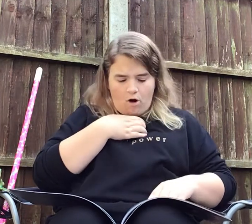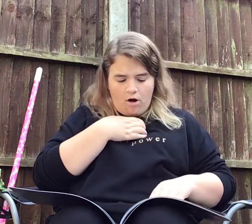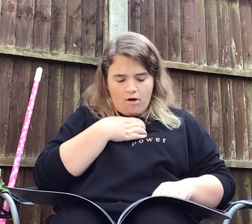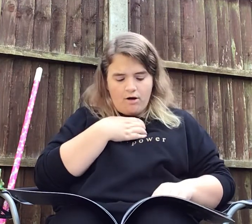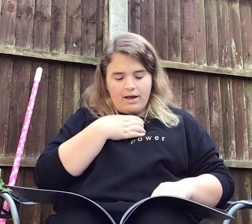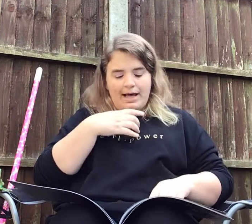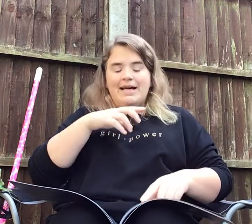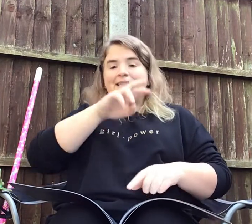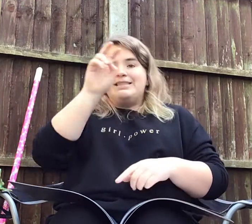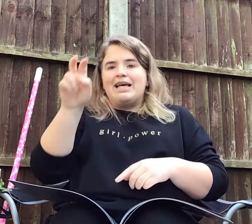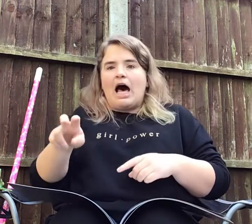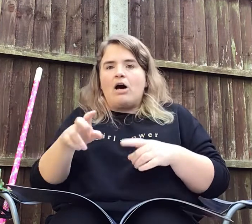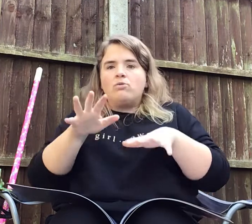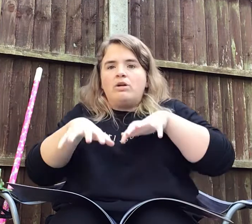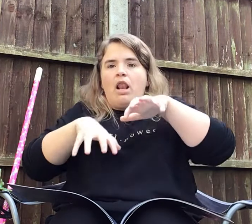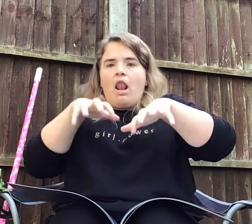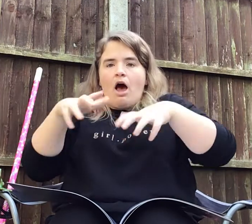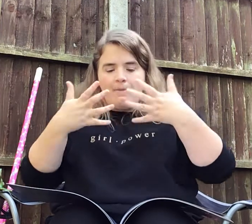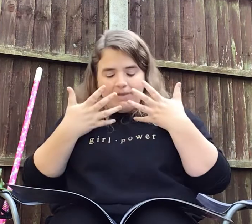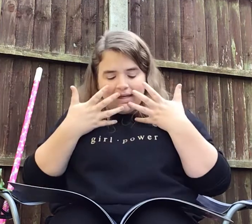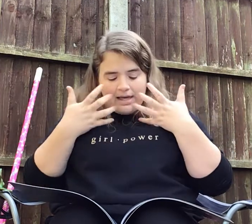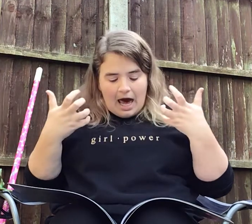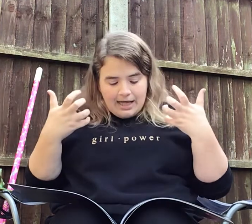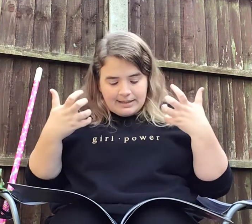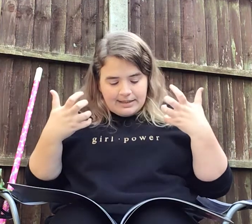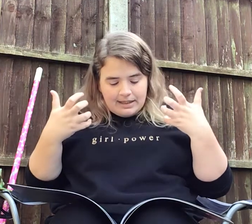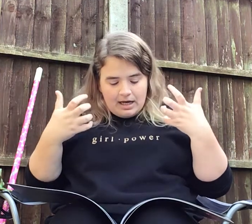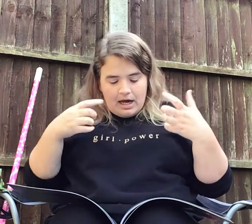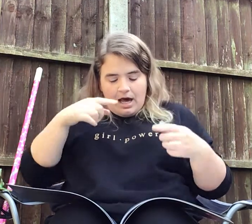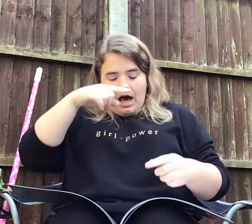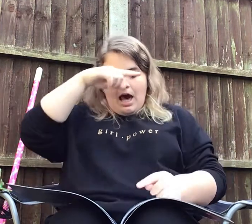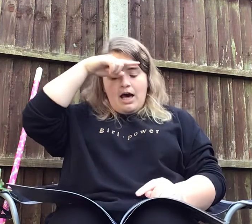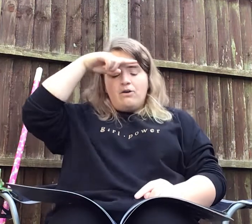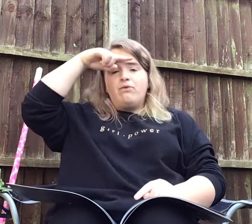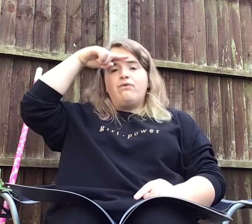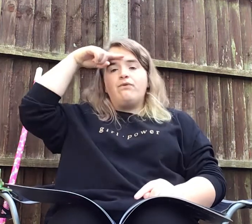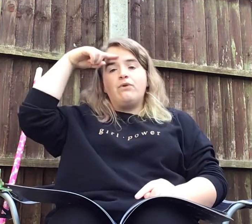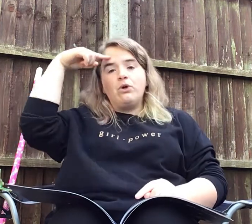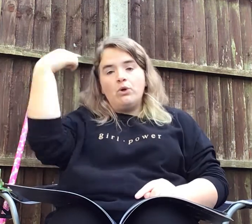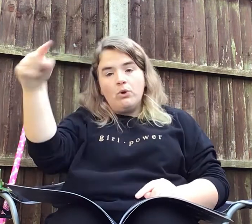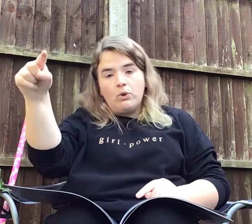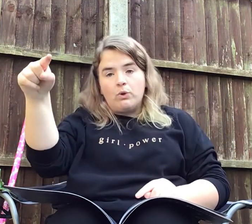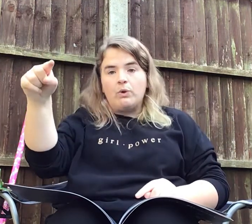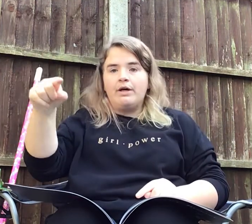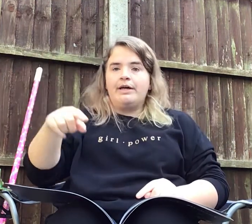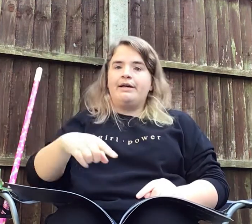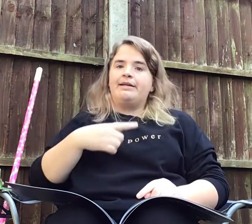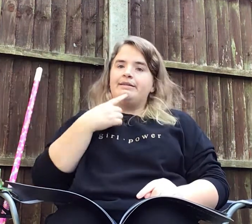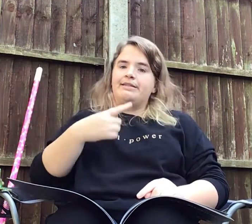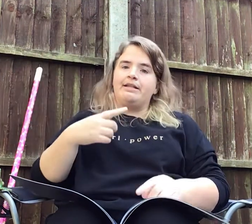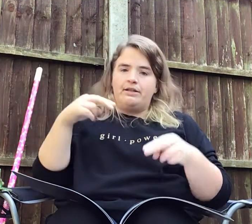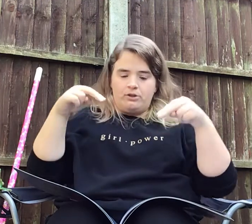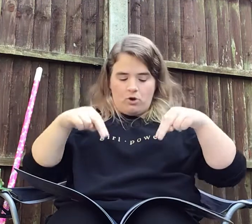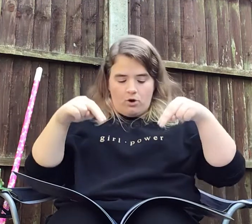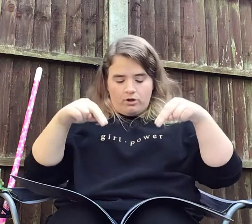Down climbed the cat, and phew, said the dog.